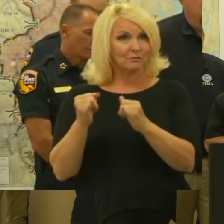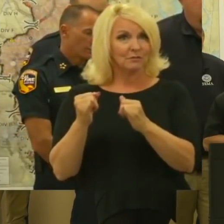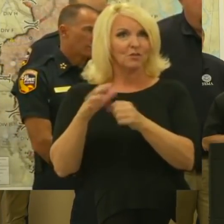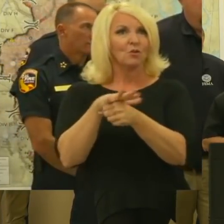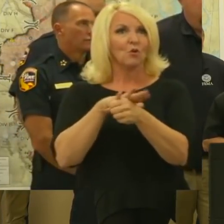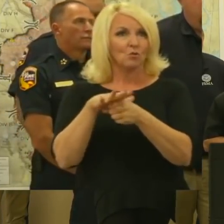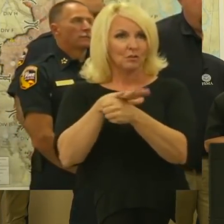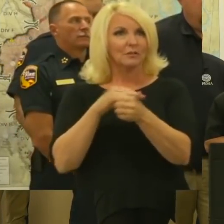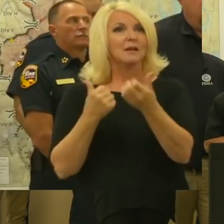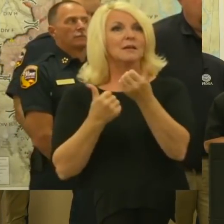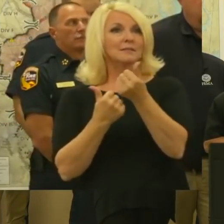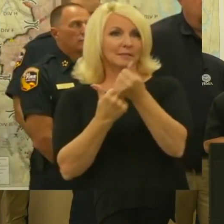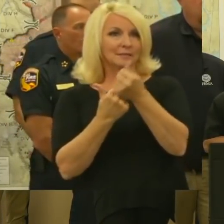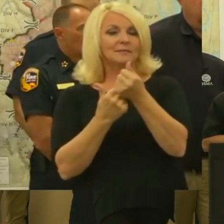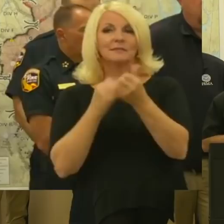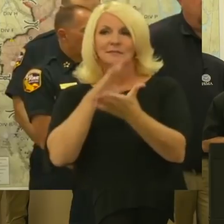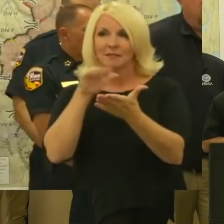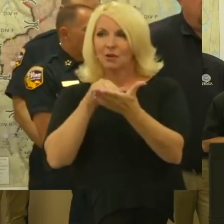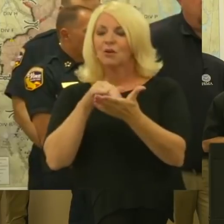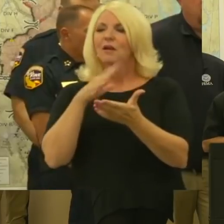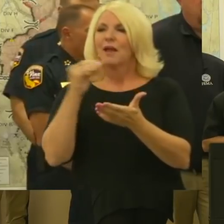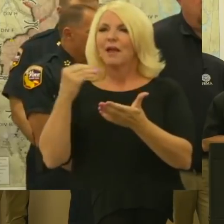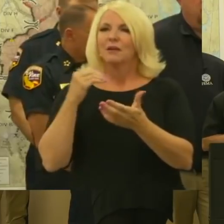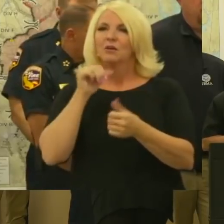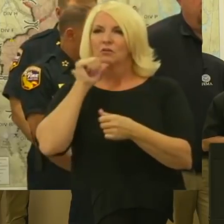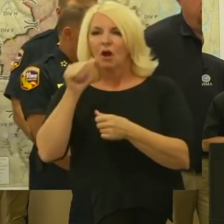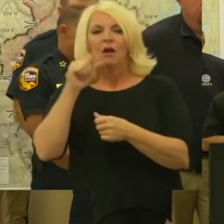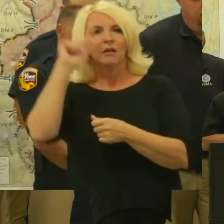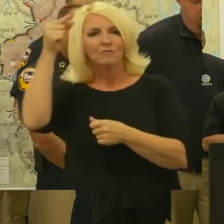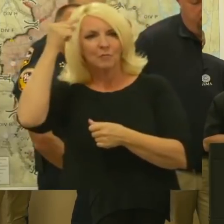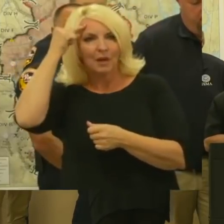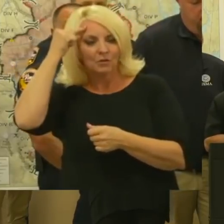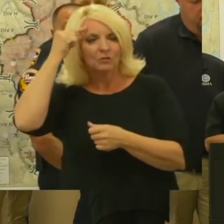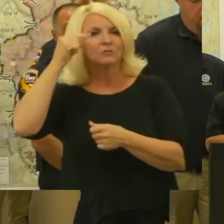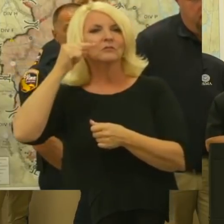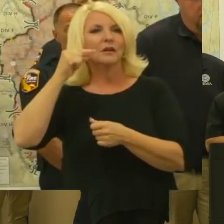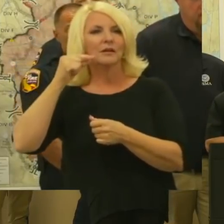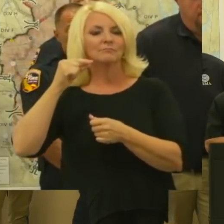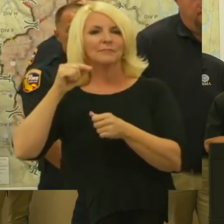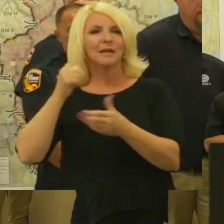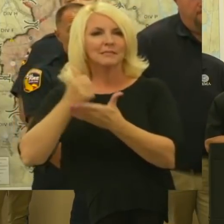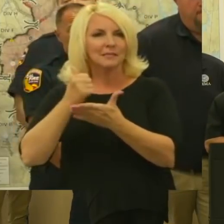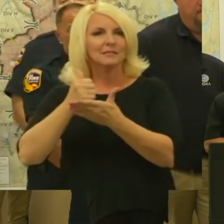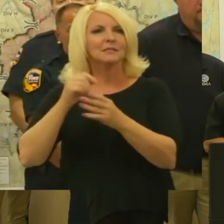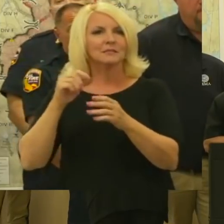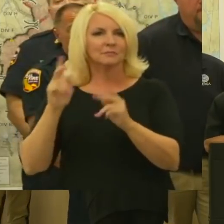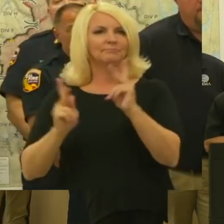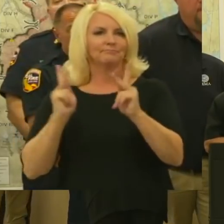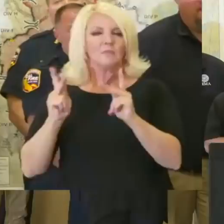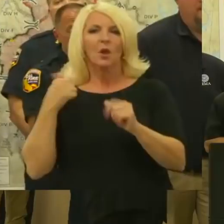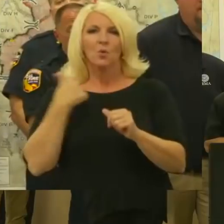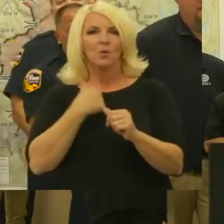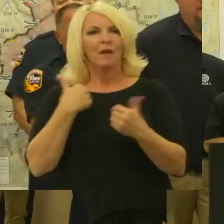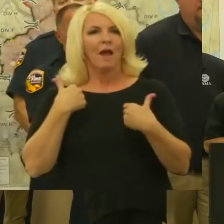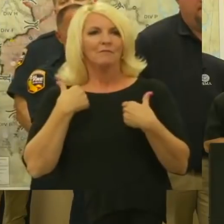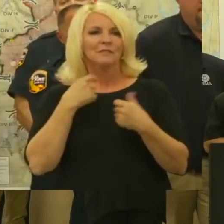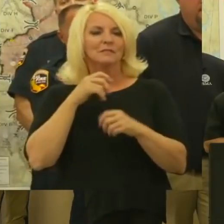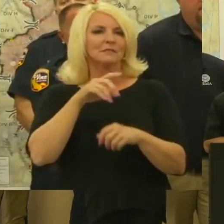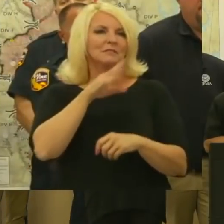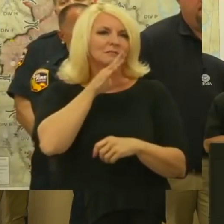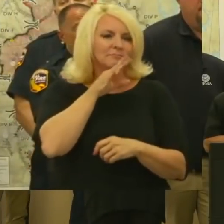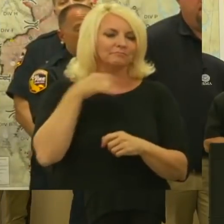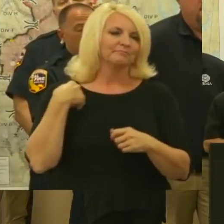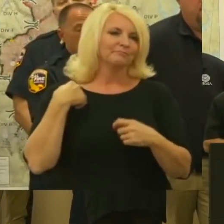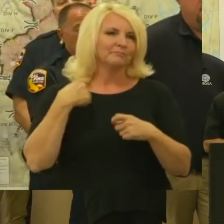center. We've been working with nongovernmental organizations throughout the the area to be able to provide interface Spanish speaking or other language